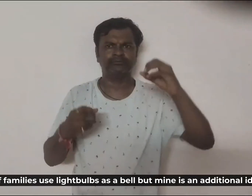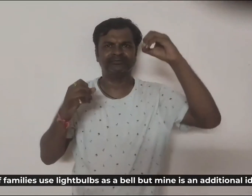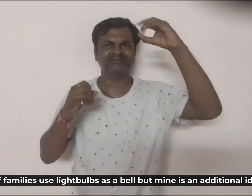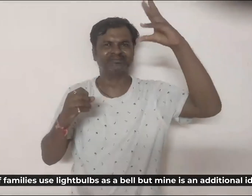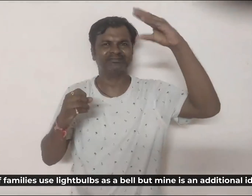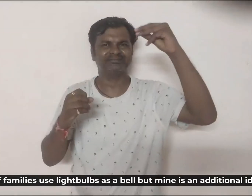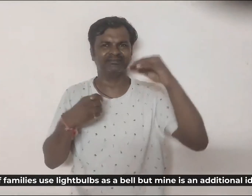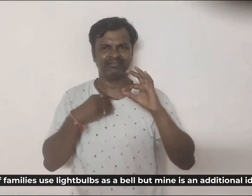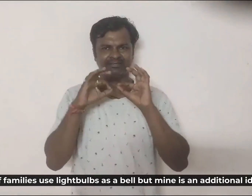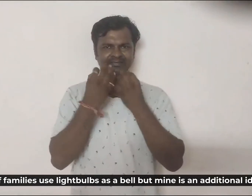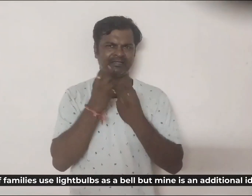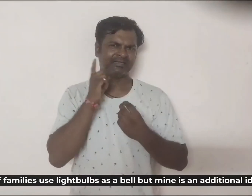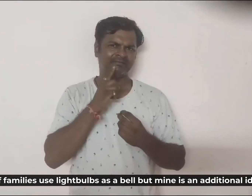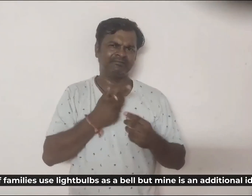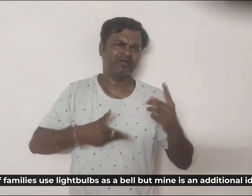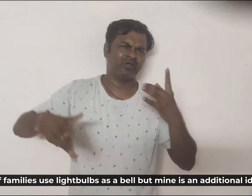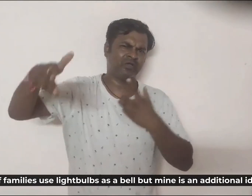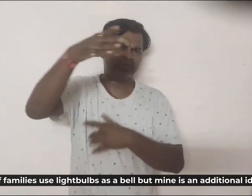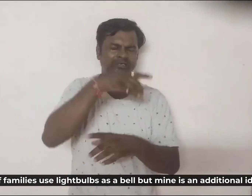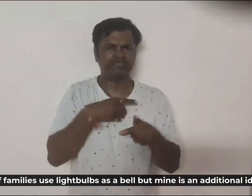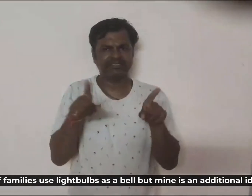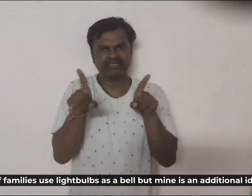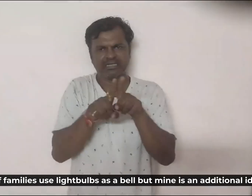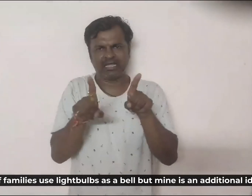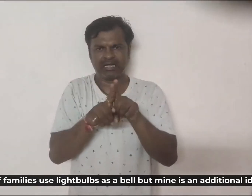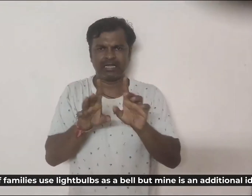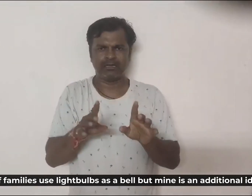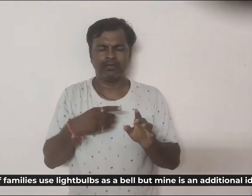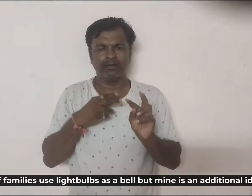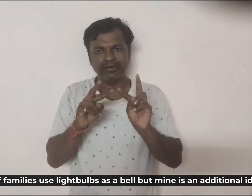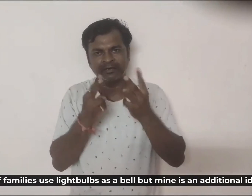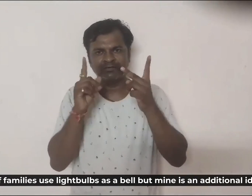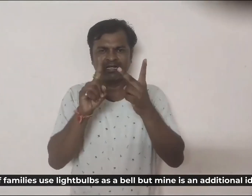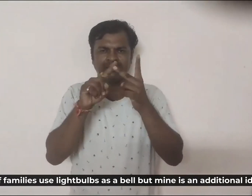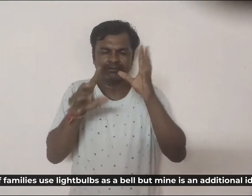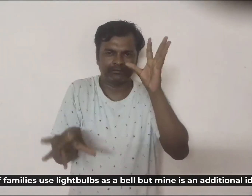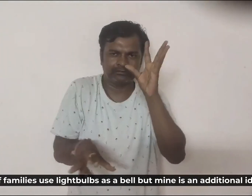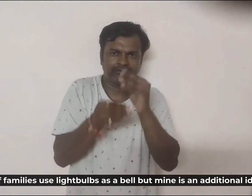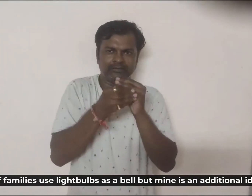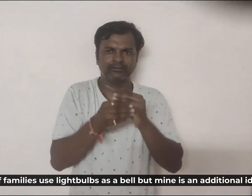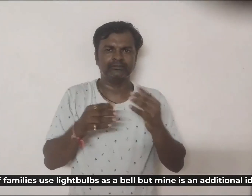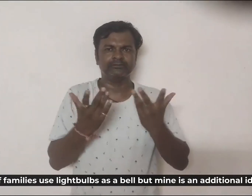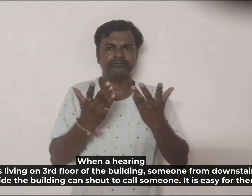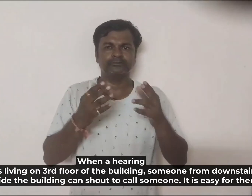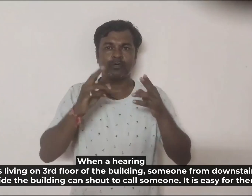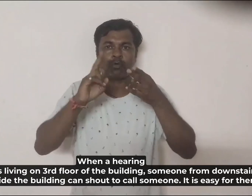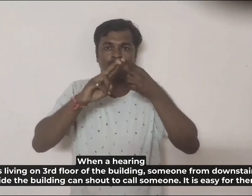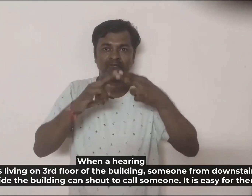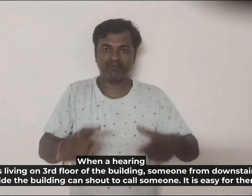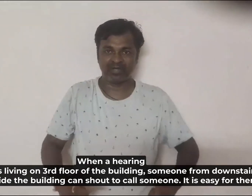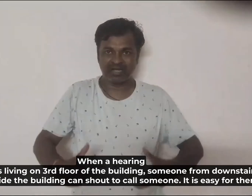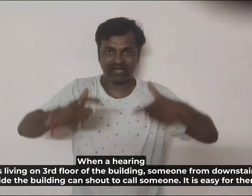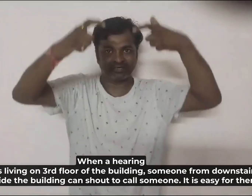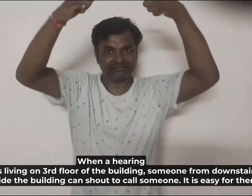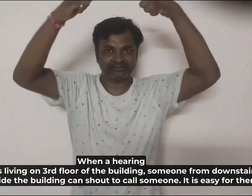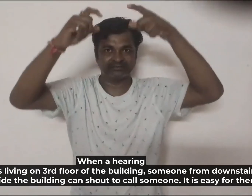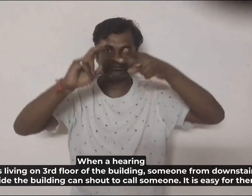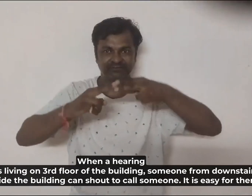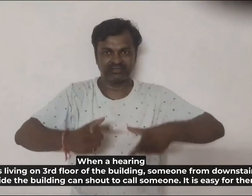Most deaf families use light bulbs as a bell but mine is an additional idea. When a hearing person is living on the third floor of the